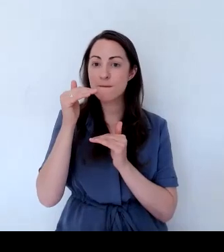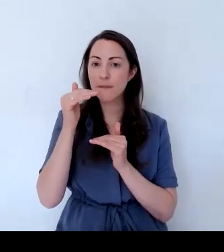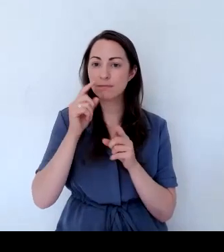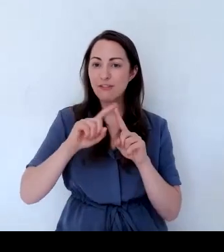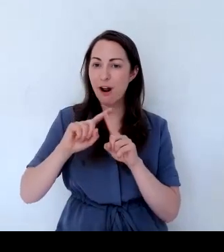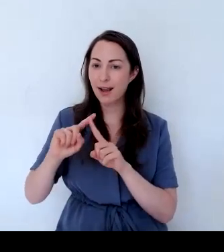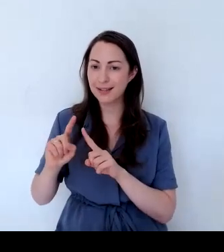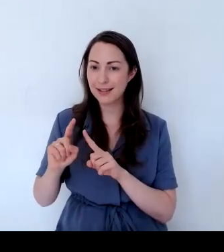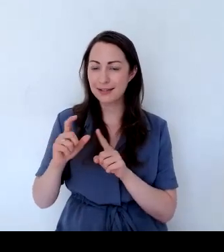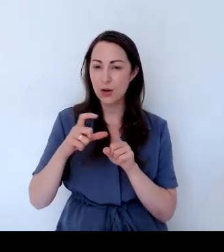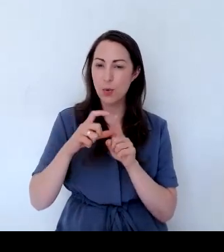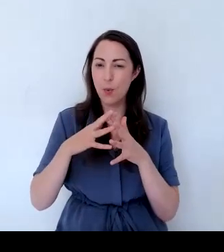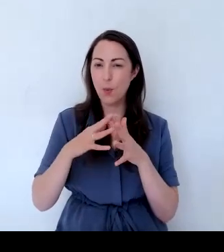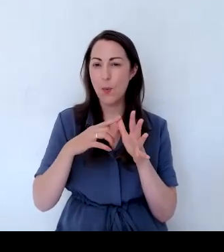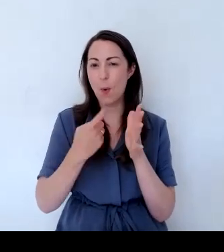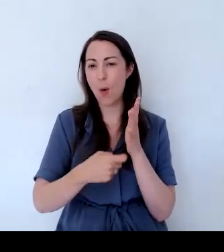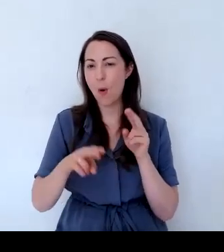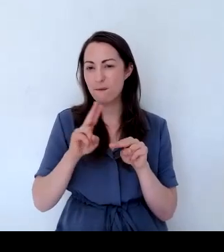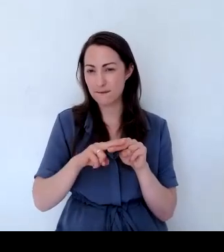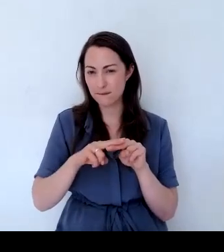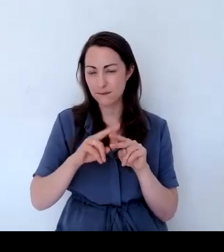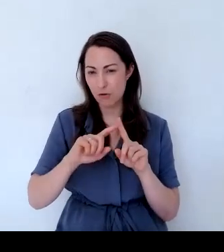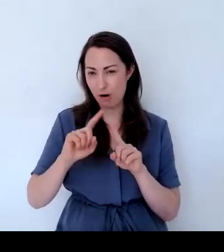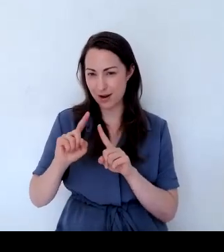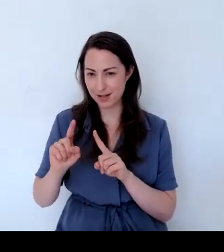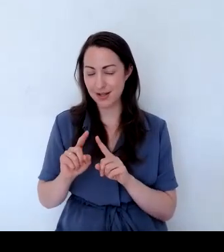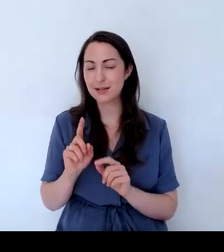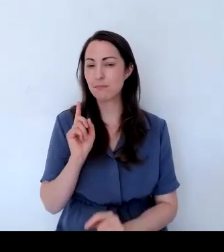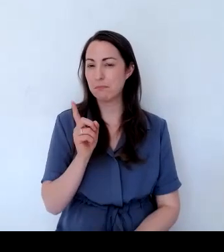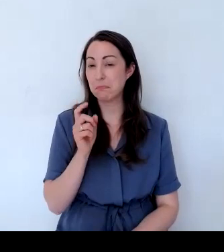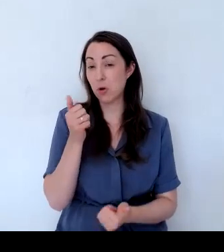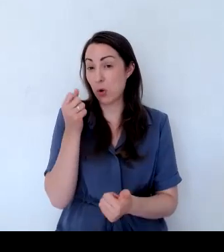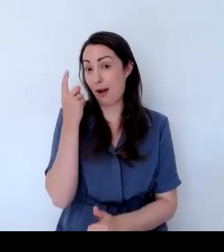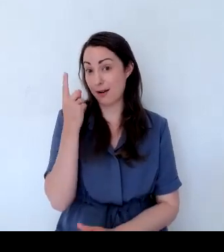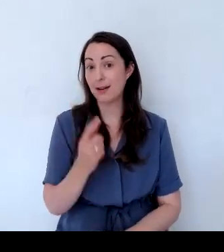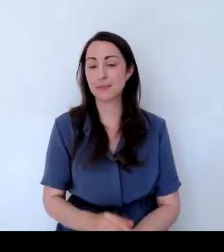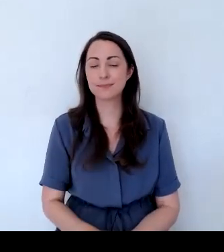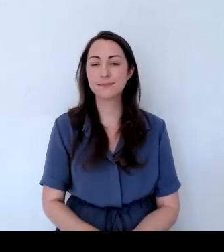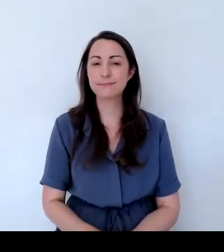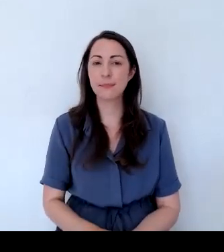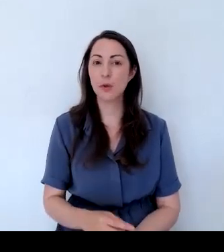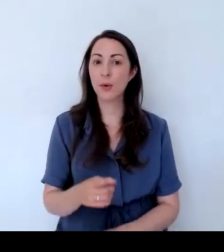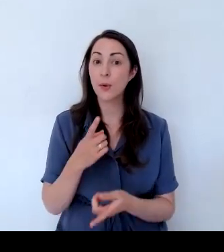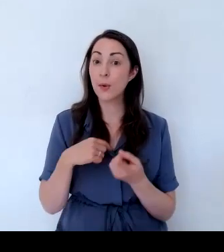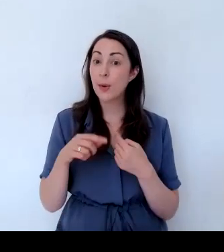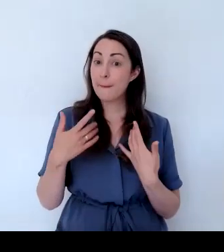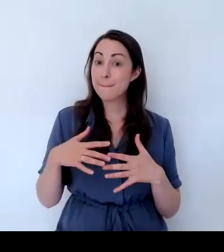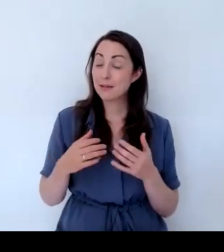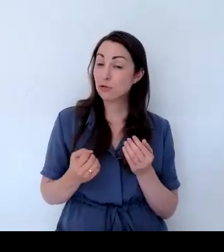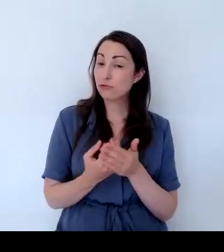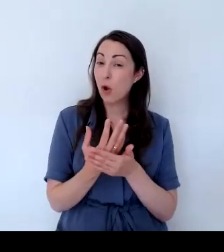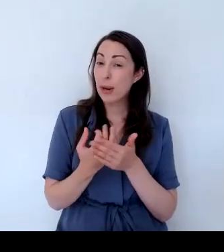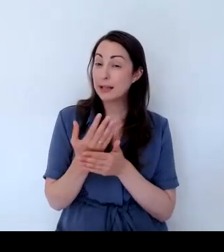this year, in particular, I've been growing quite a few smaller varieties and dwarf varieties.